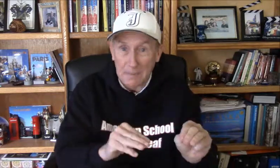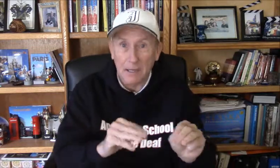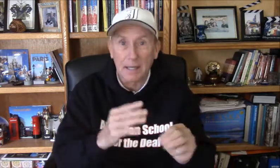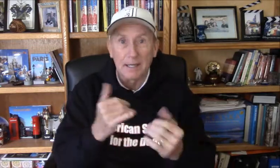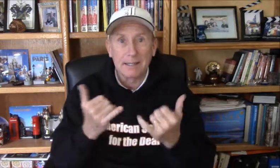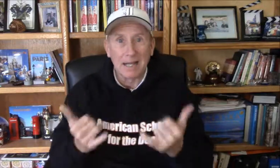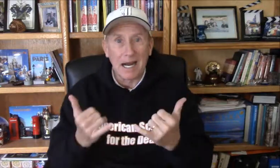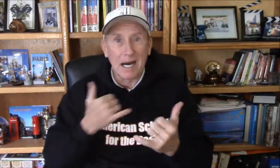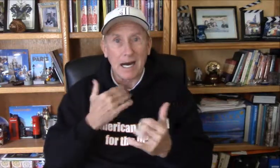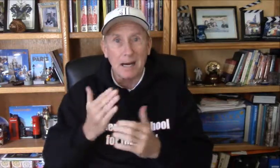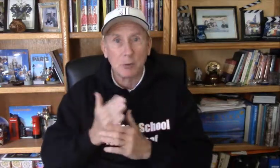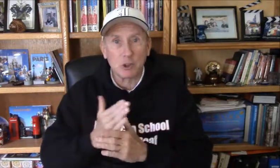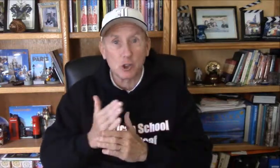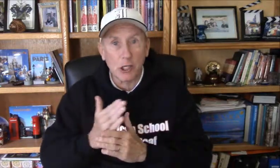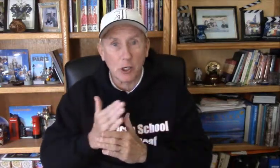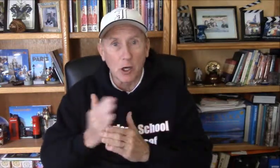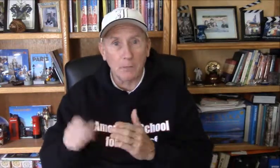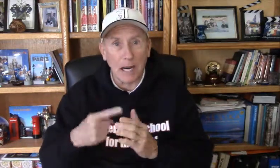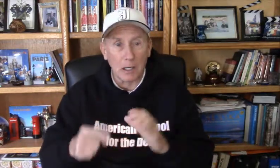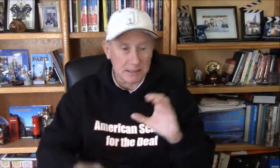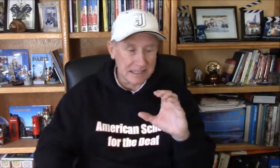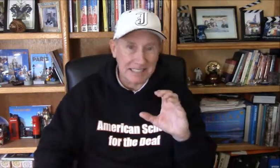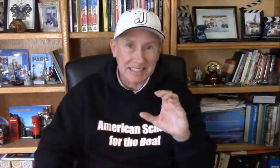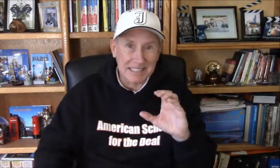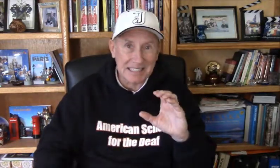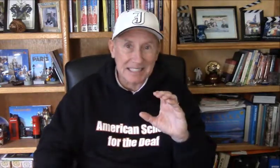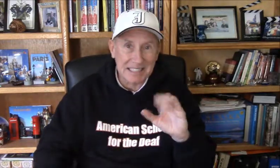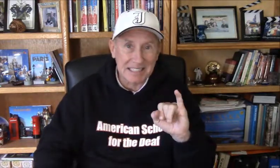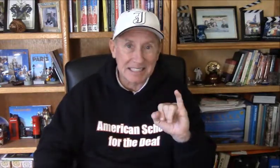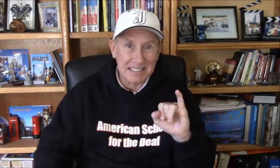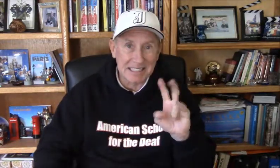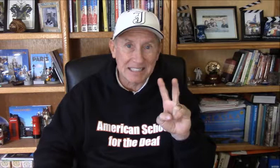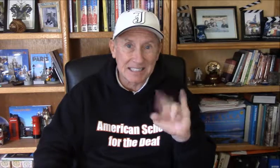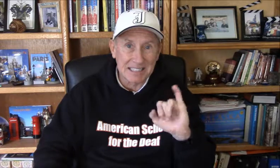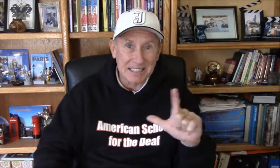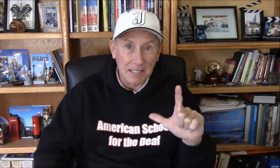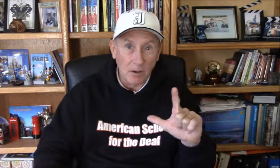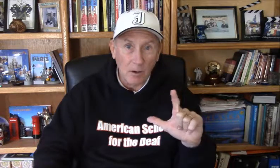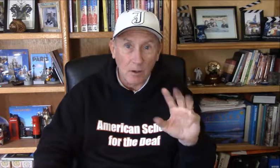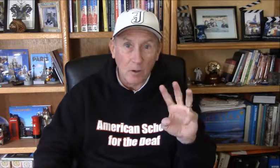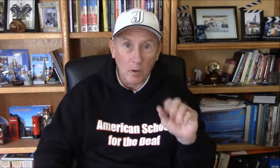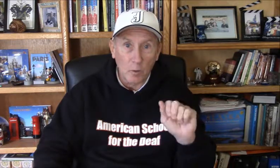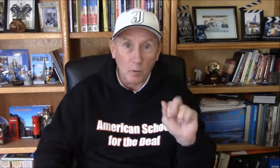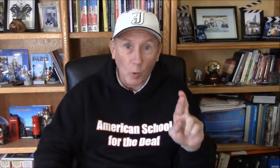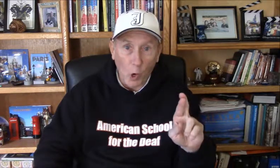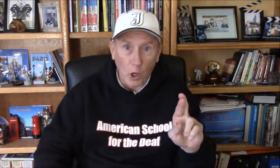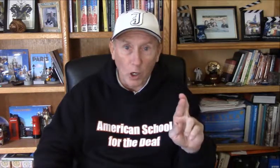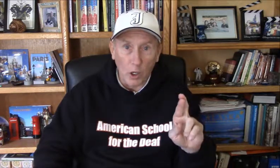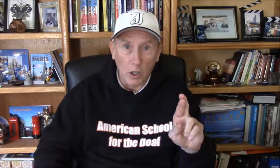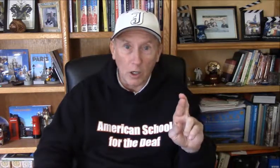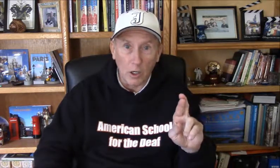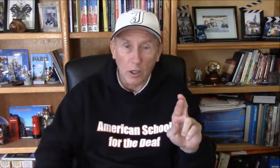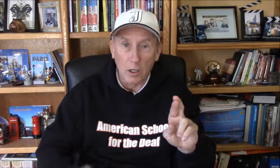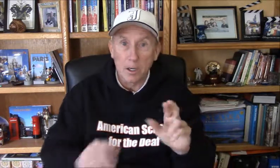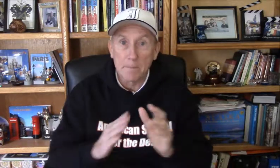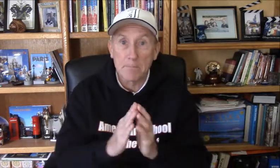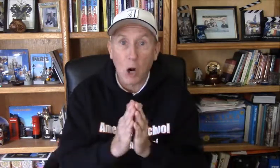Jim, I'm going share about several books